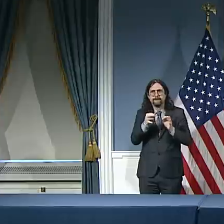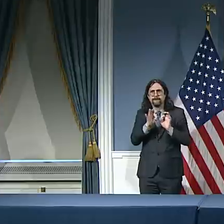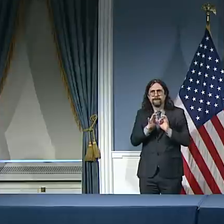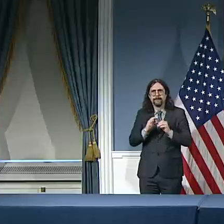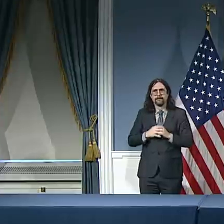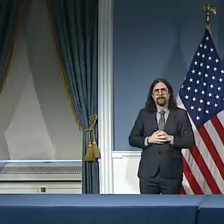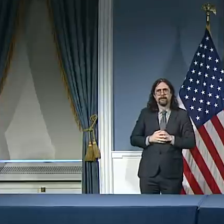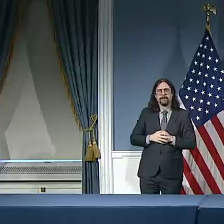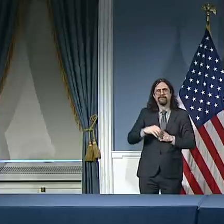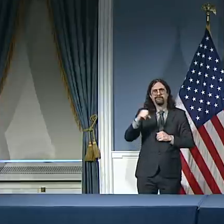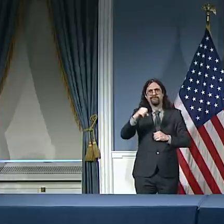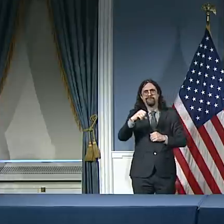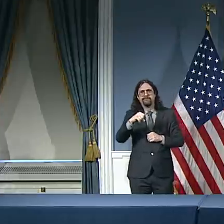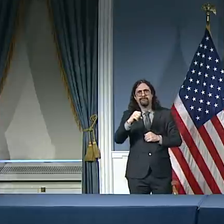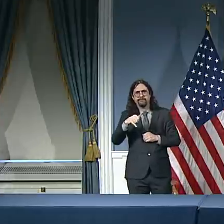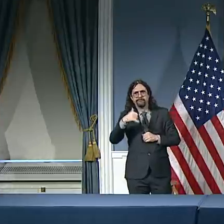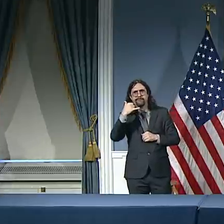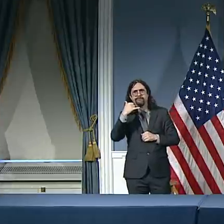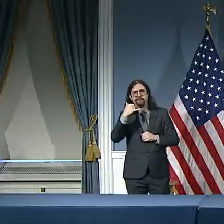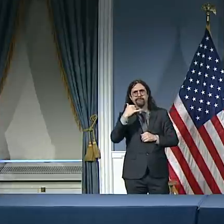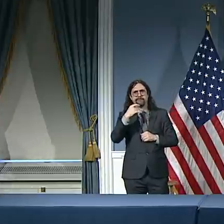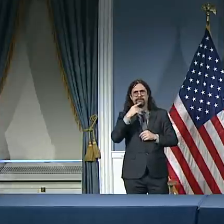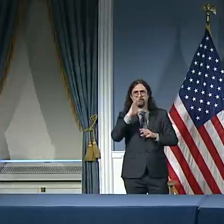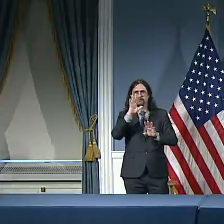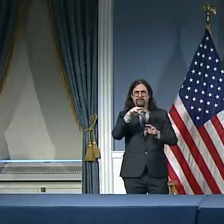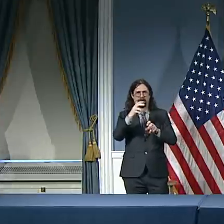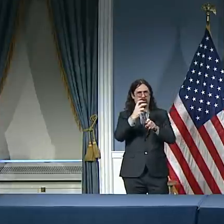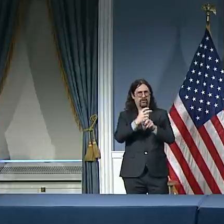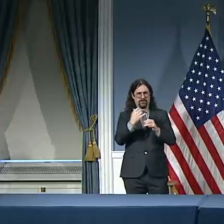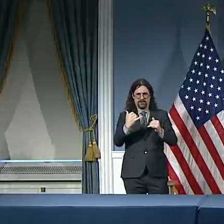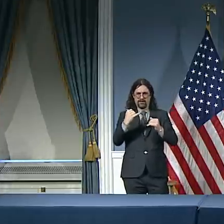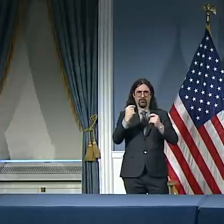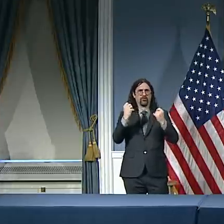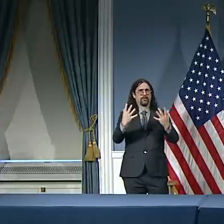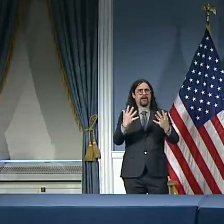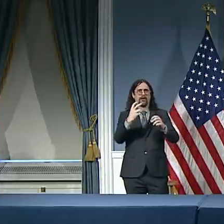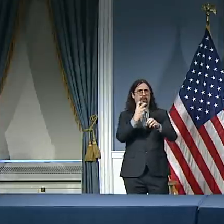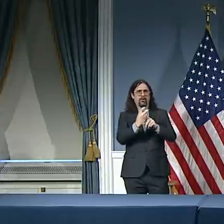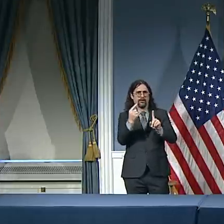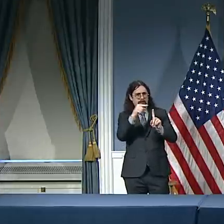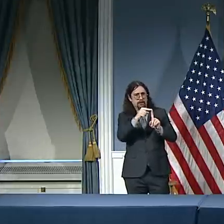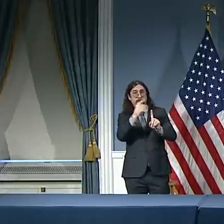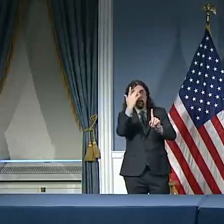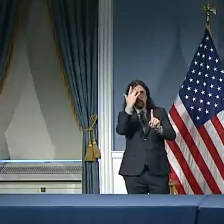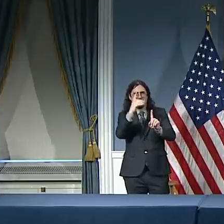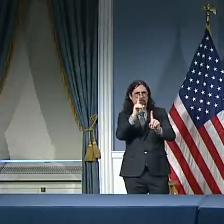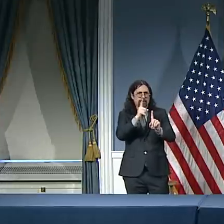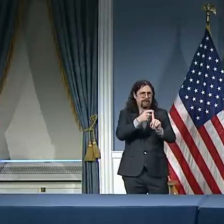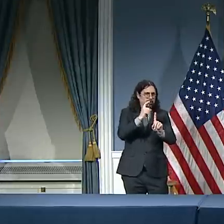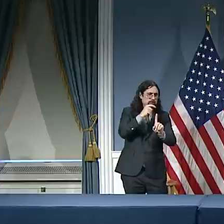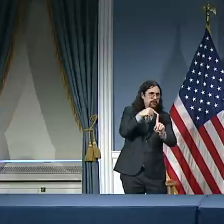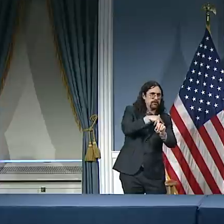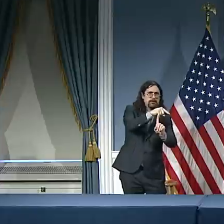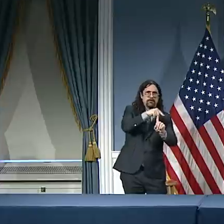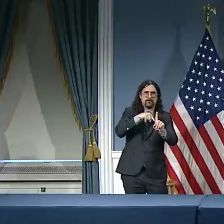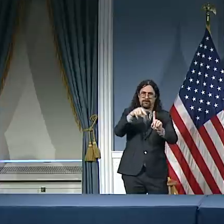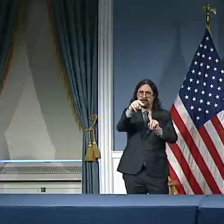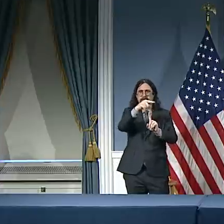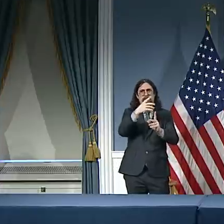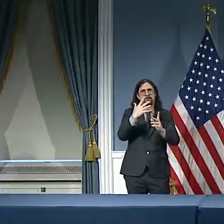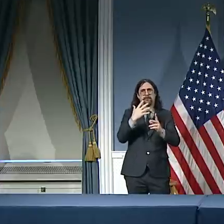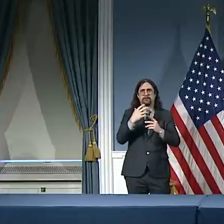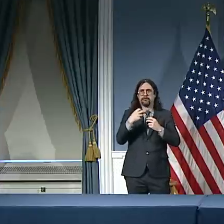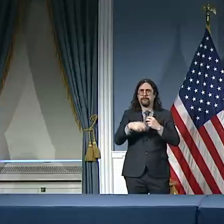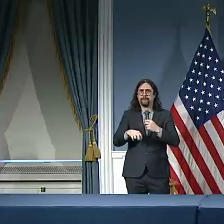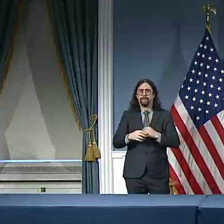impossible to trace back to a quote-unquote point source. And so that, on top of the fact that schools